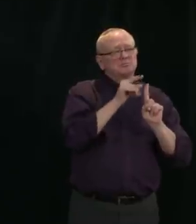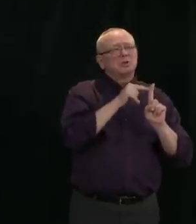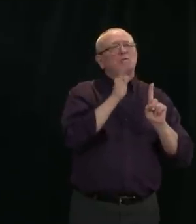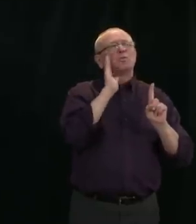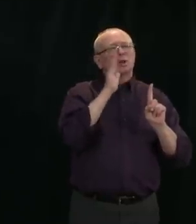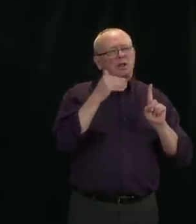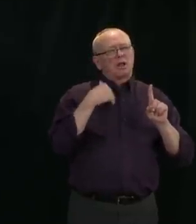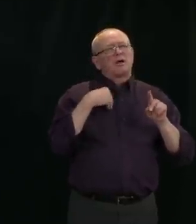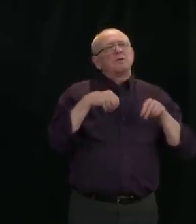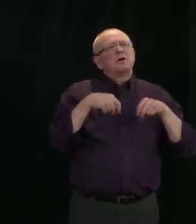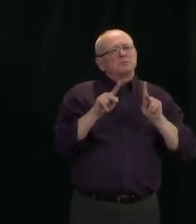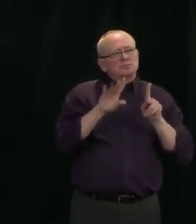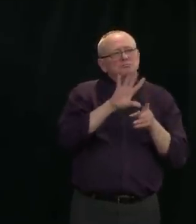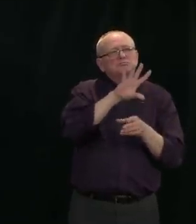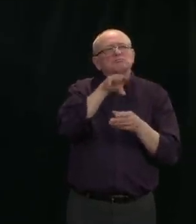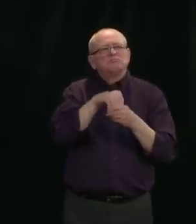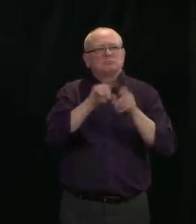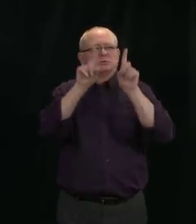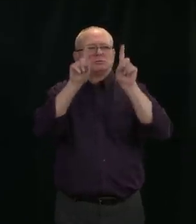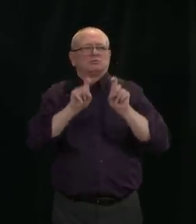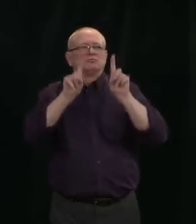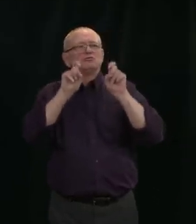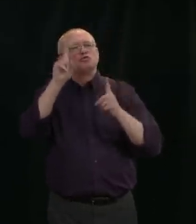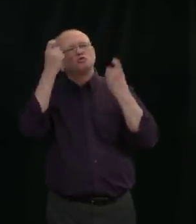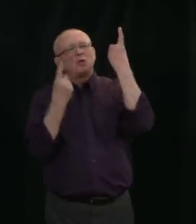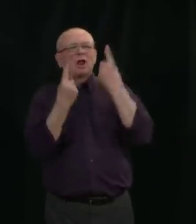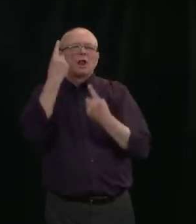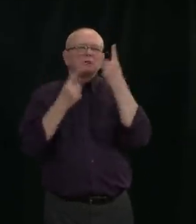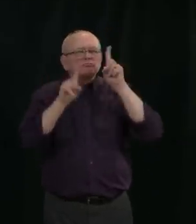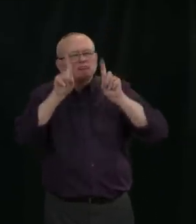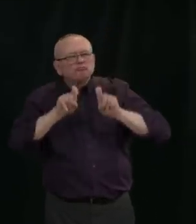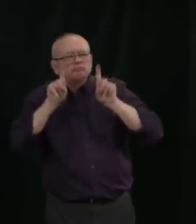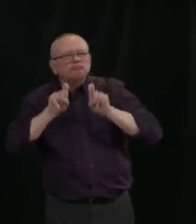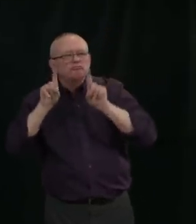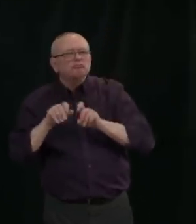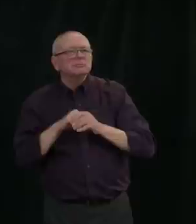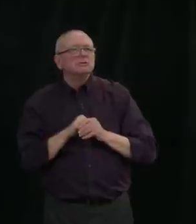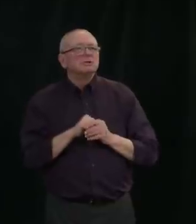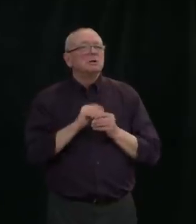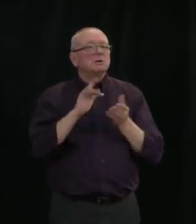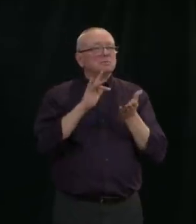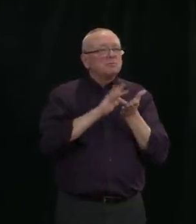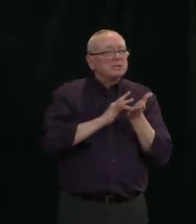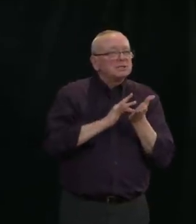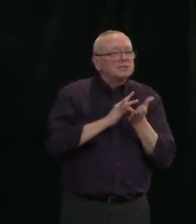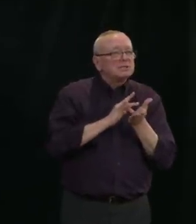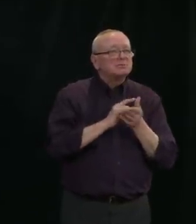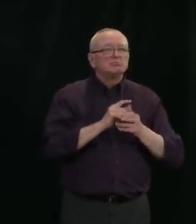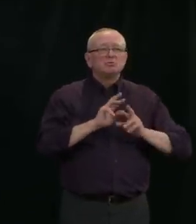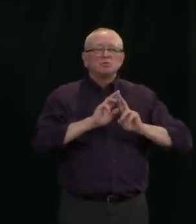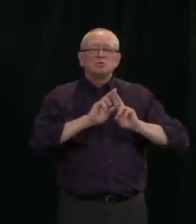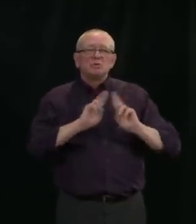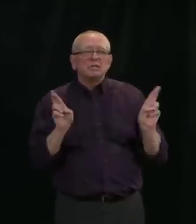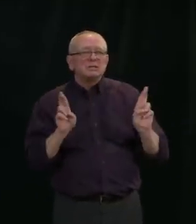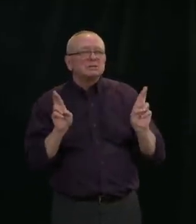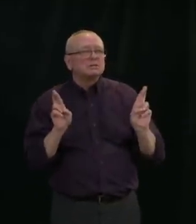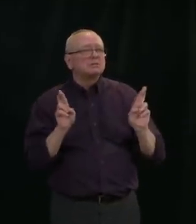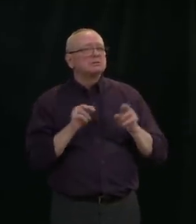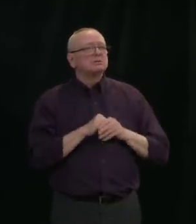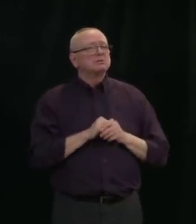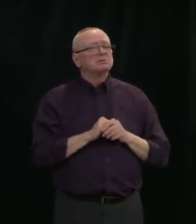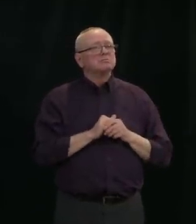set up right now and the supply of medication for those trials has been assured through work with manufacturers